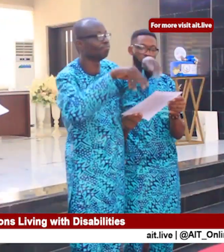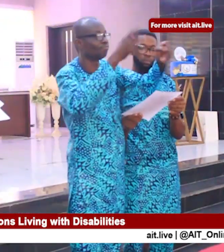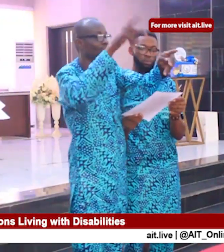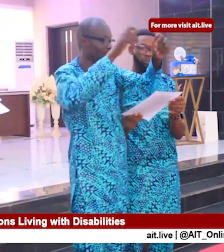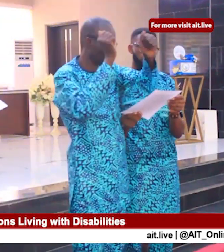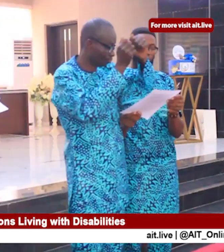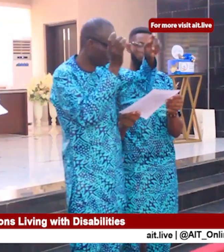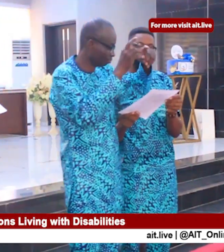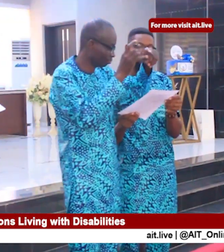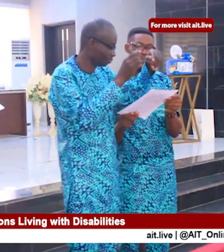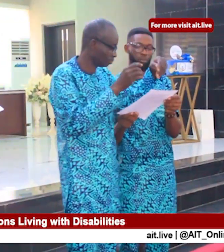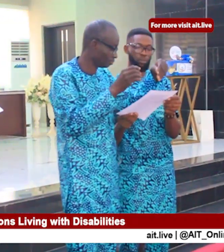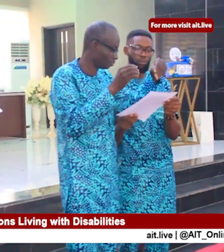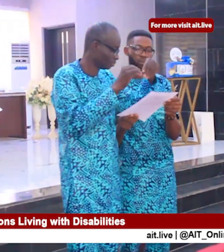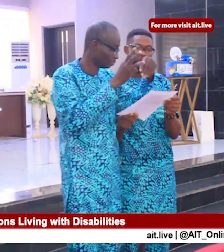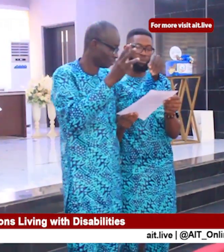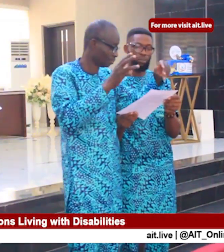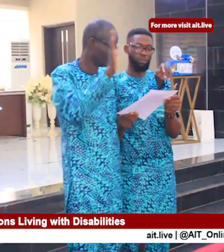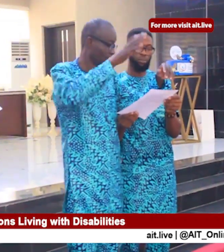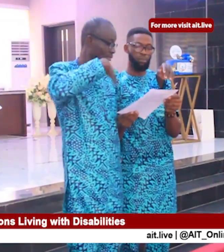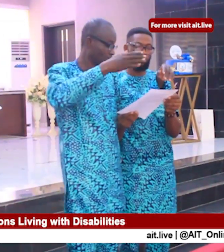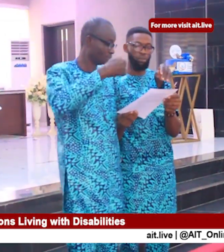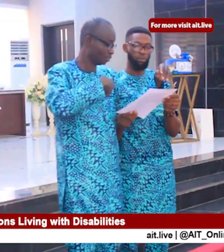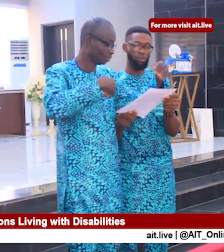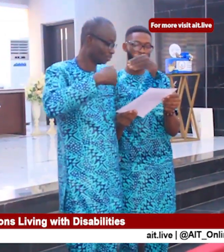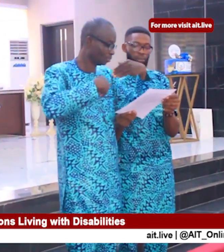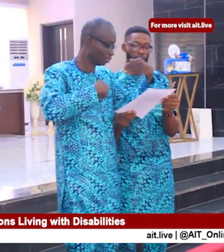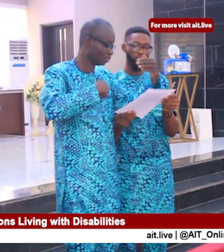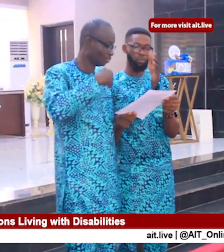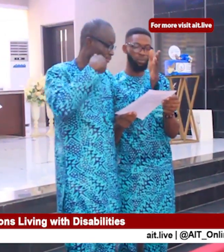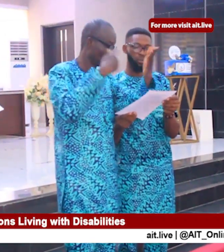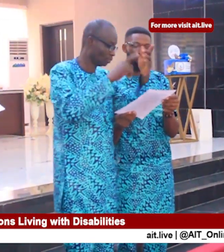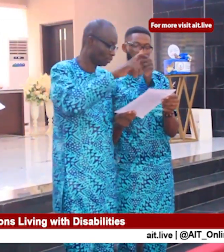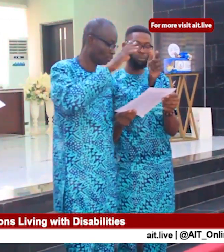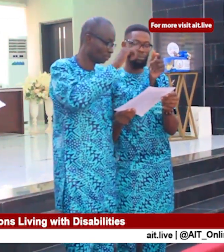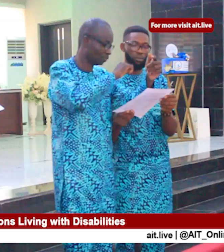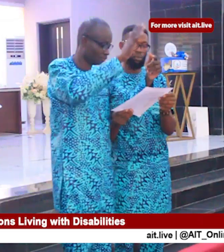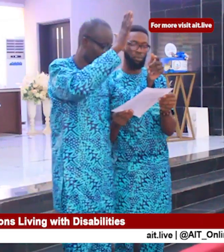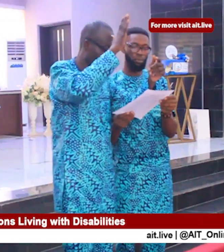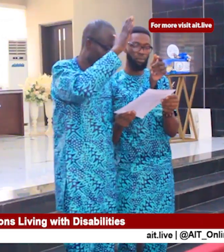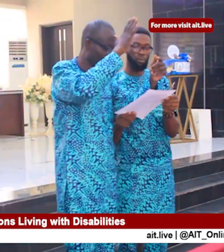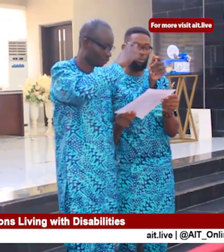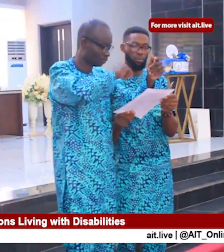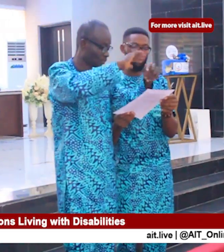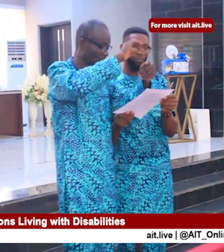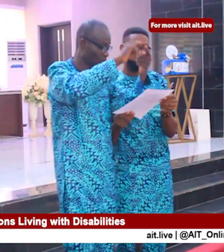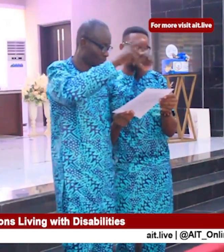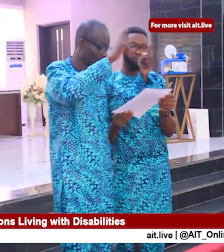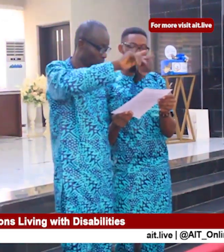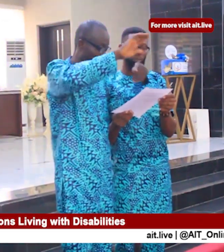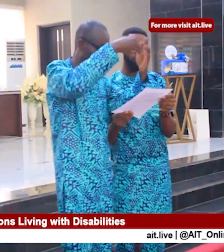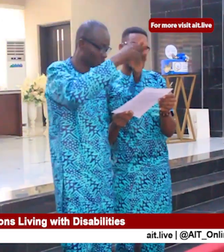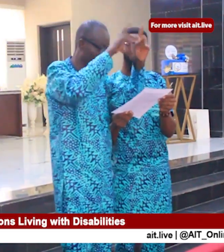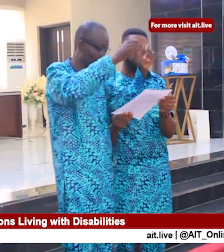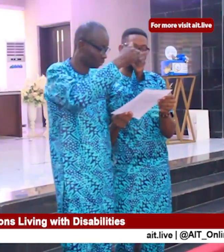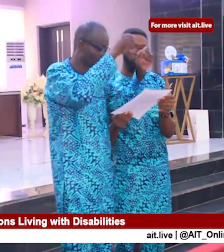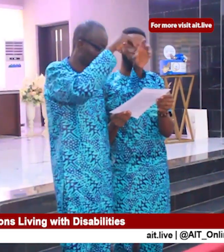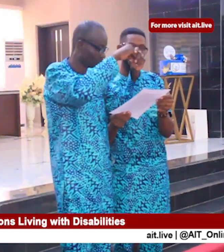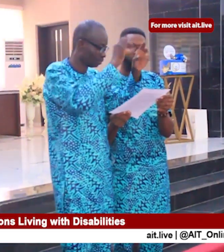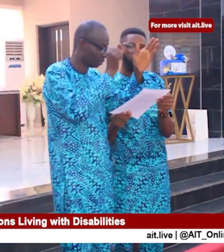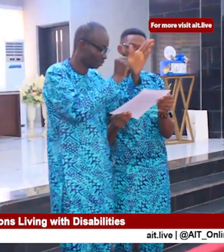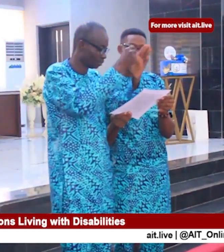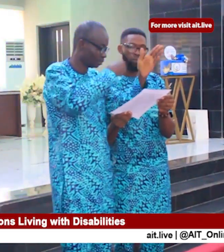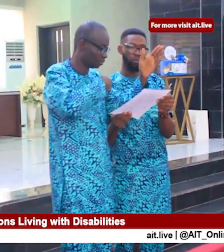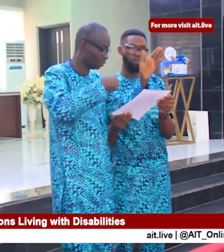Your Excellency, you have proven to be a father and an ally to all persons with disabilities in the state. We are confident that